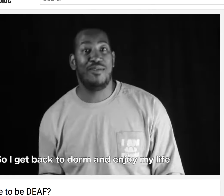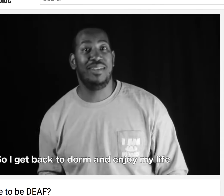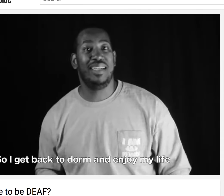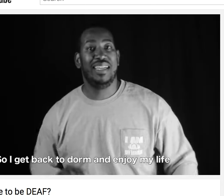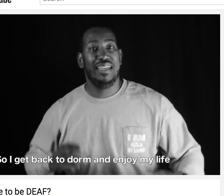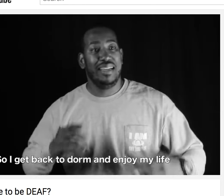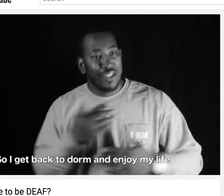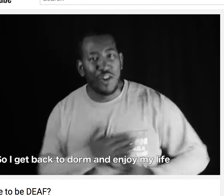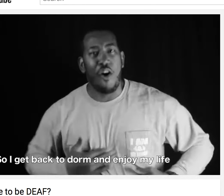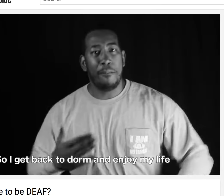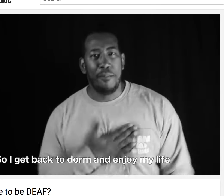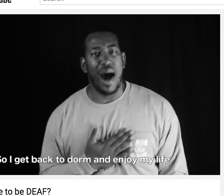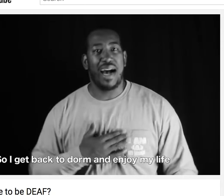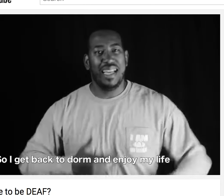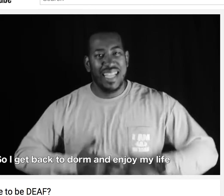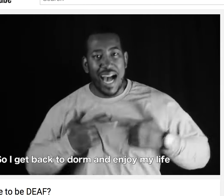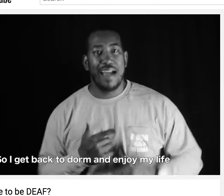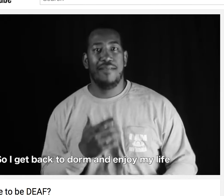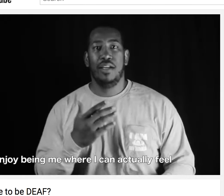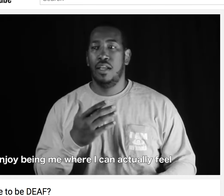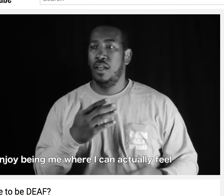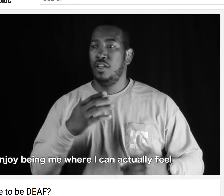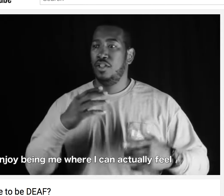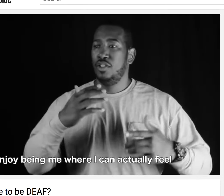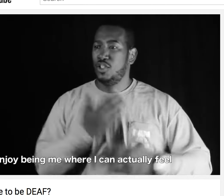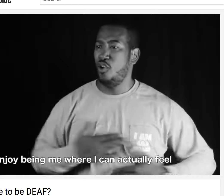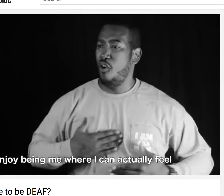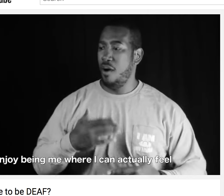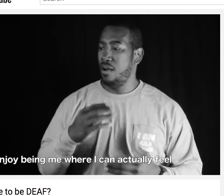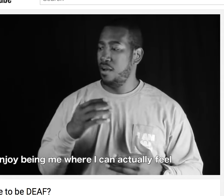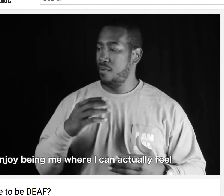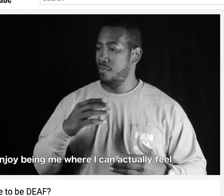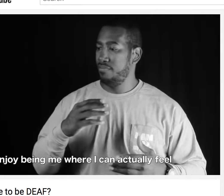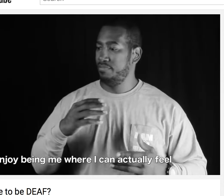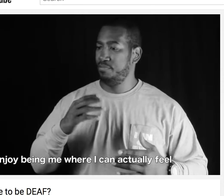that I had to wait before I go back to school to enjoy my life and to enjoy.